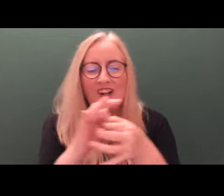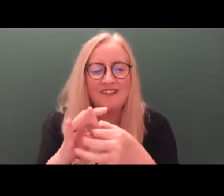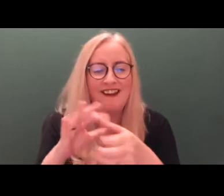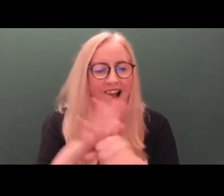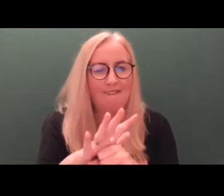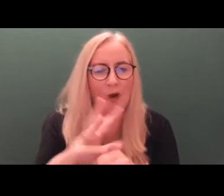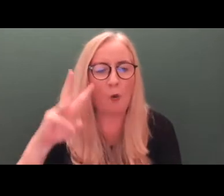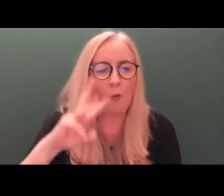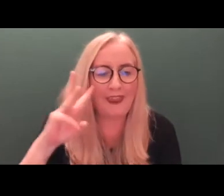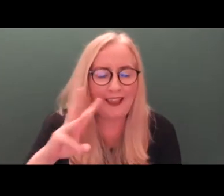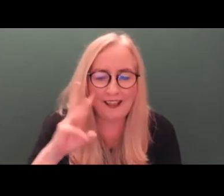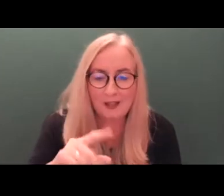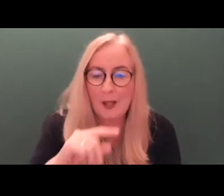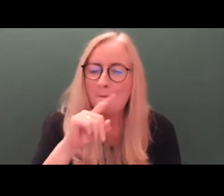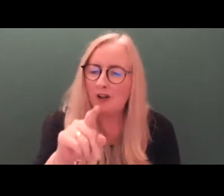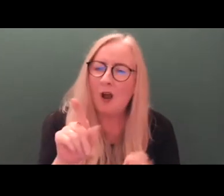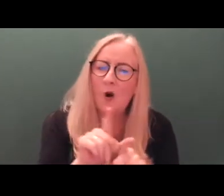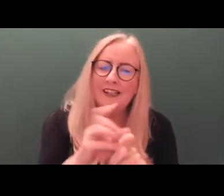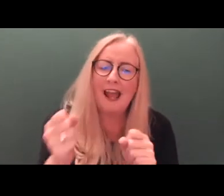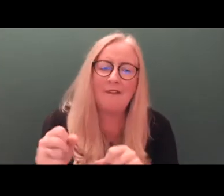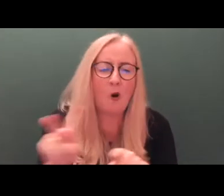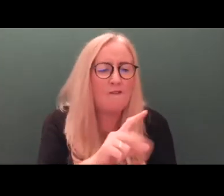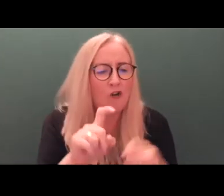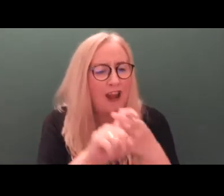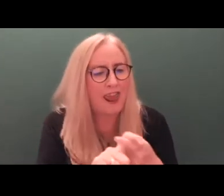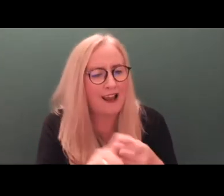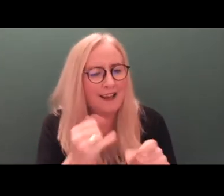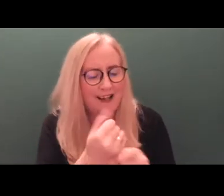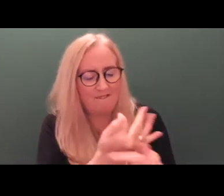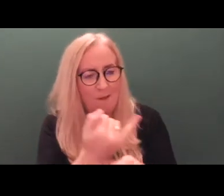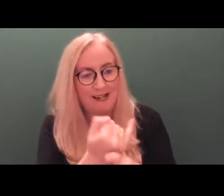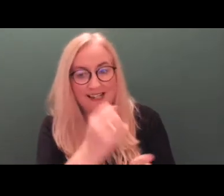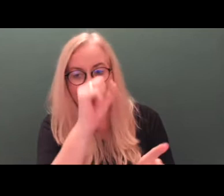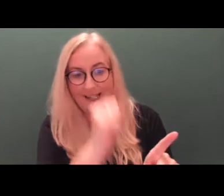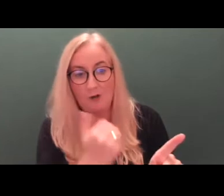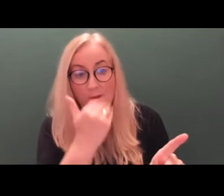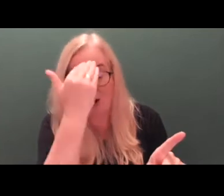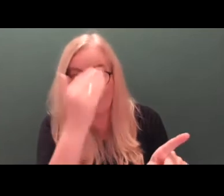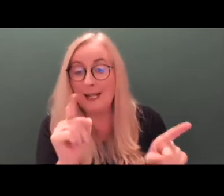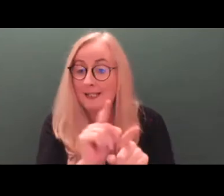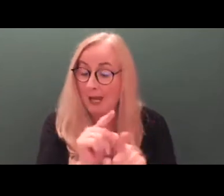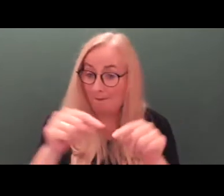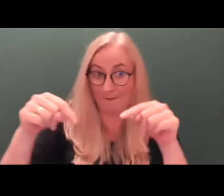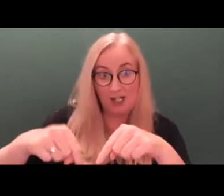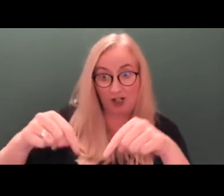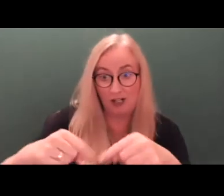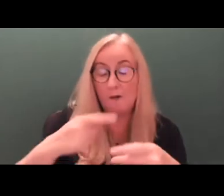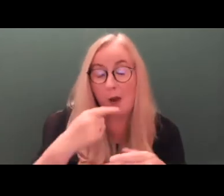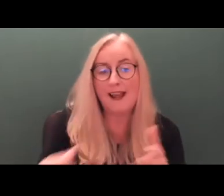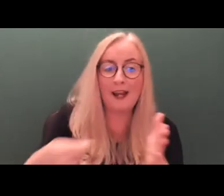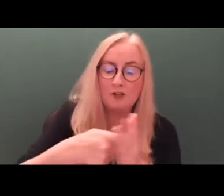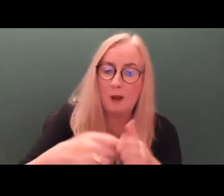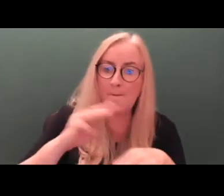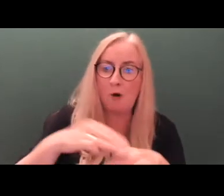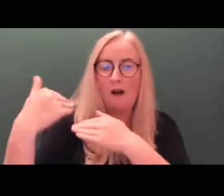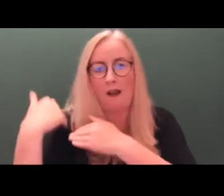Alberto spoke of an over reliance on families in South America. And there'd very much be a concern here in that direction, an increased burden on families,